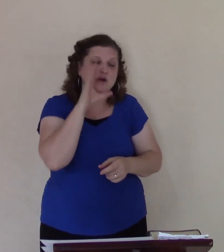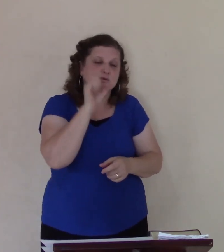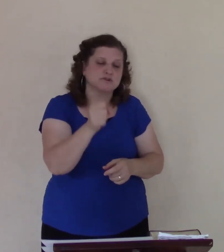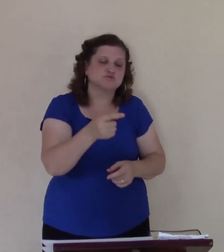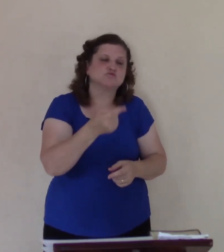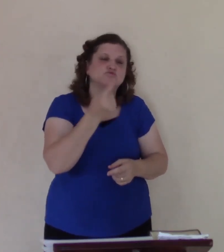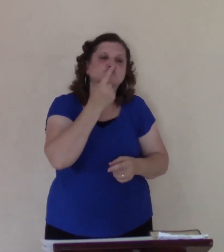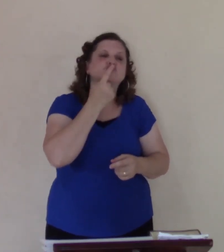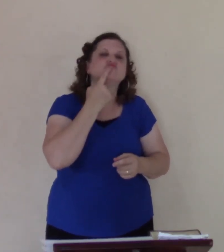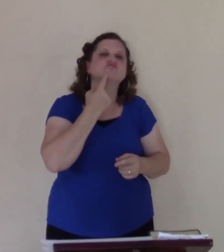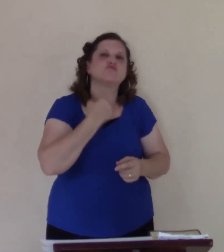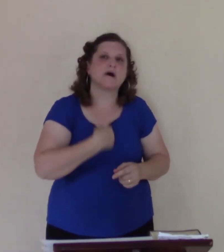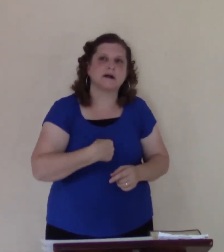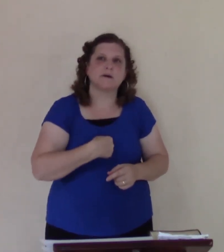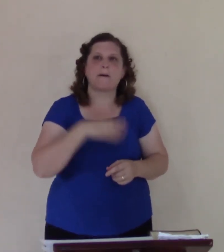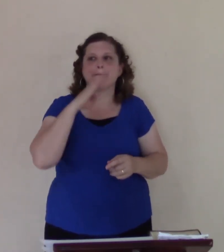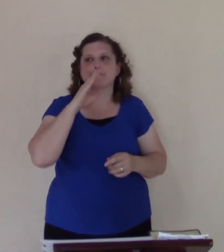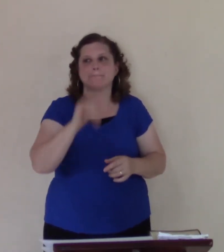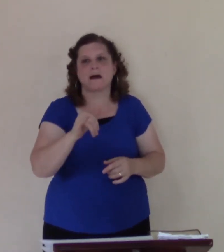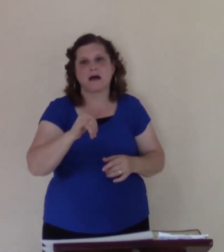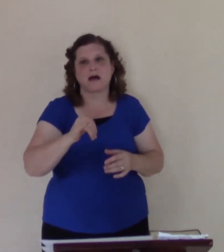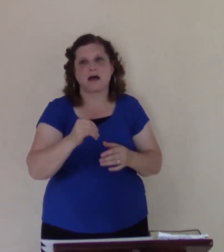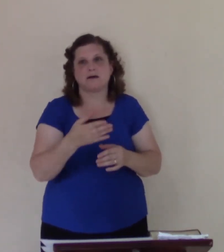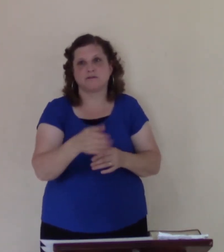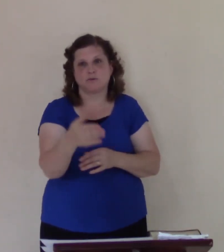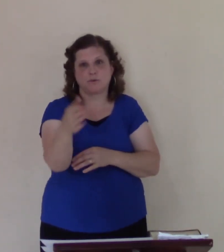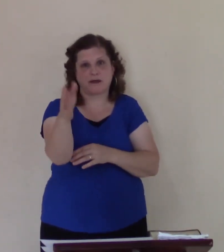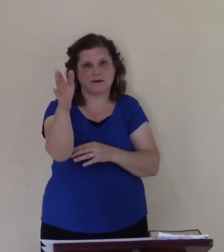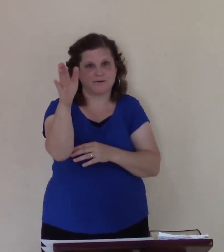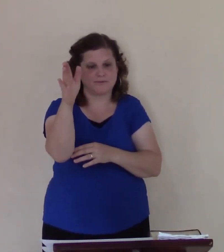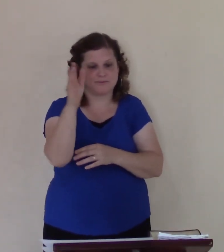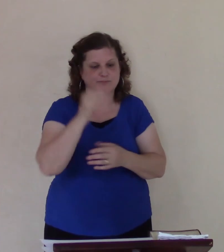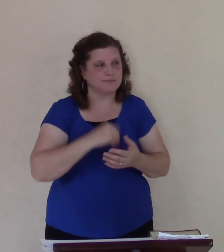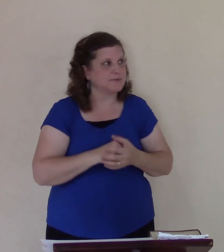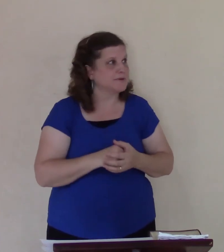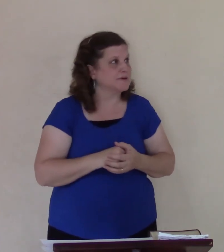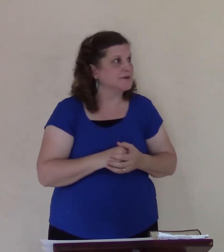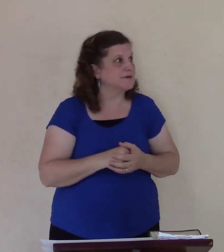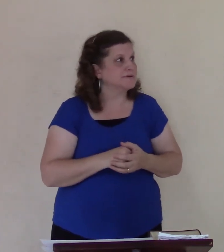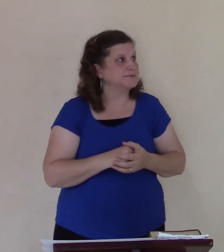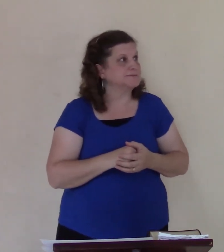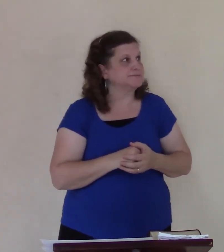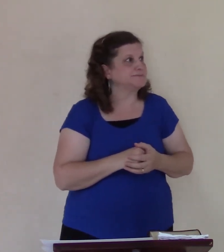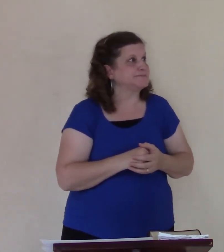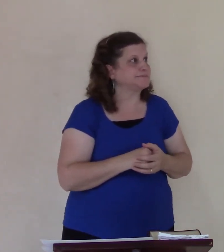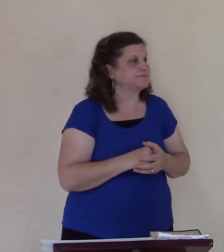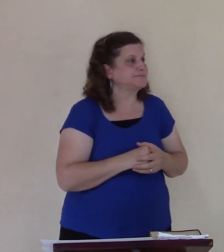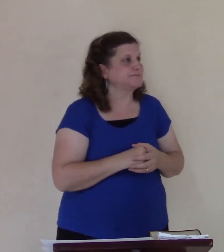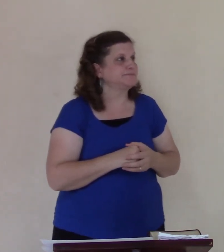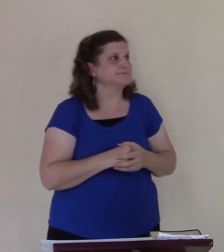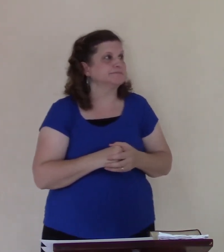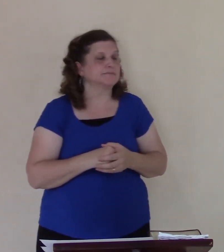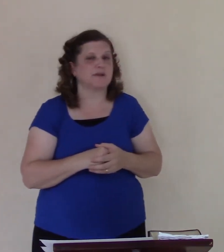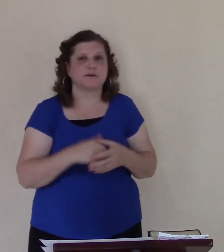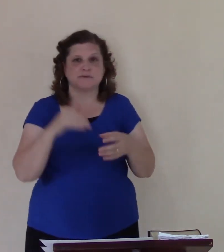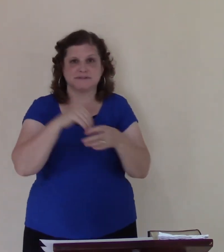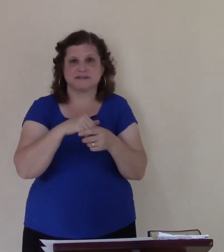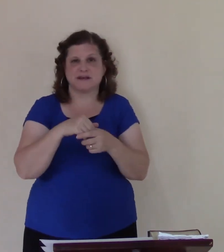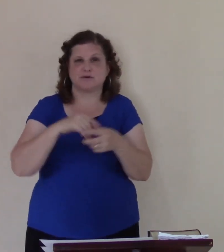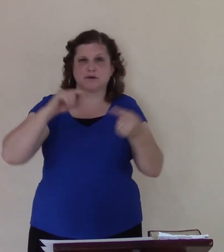and he is another in absence eating of his skin in his tongue in pain and not only